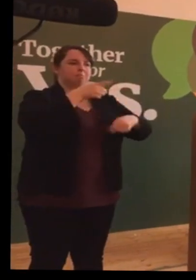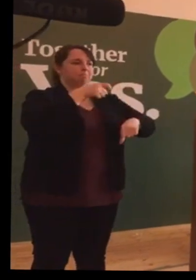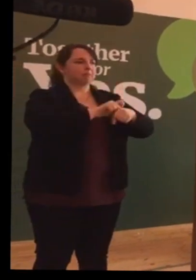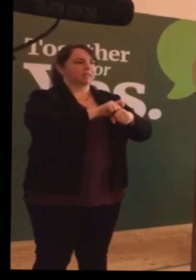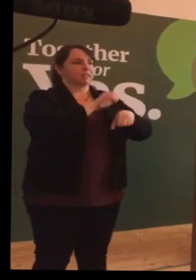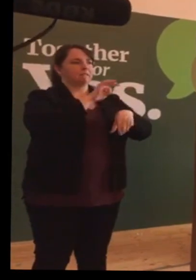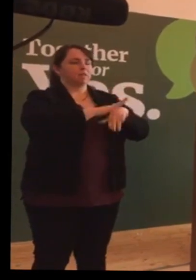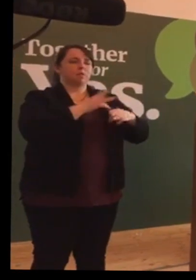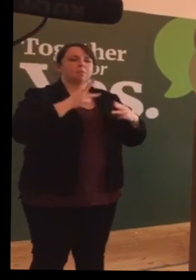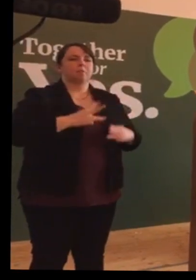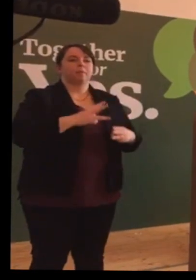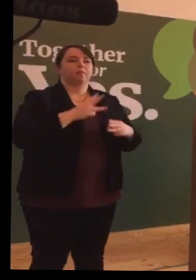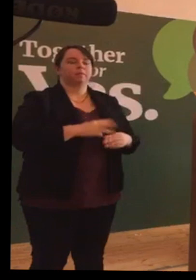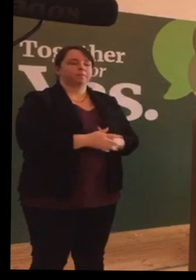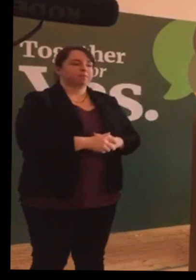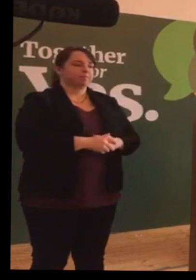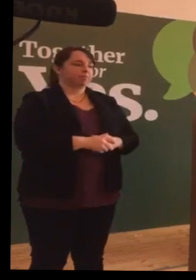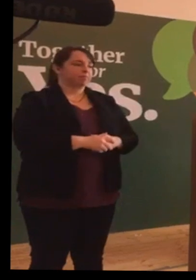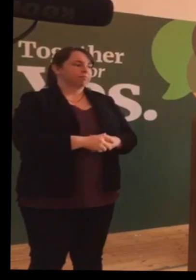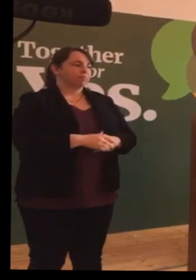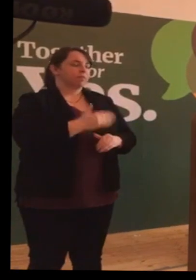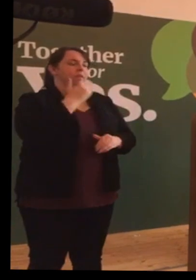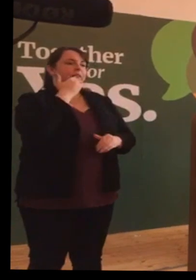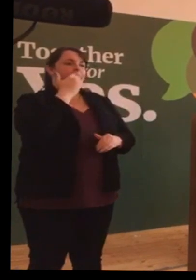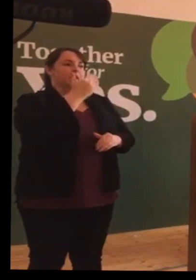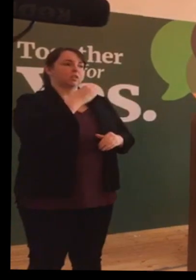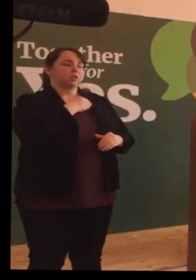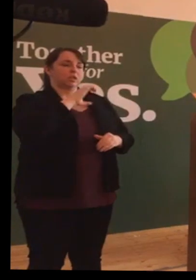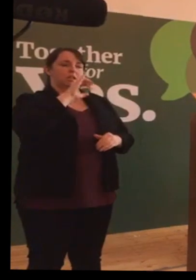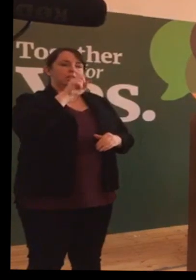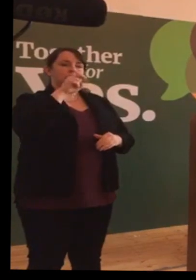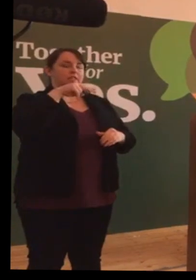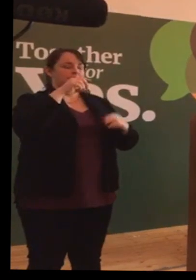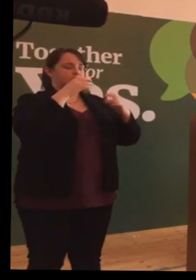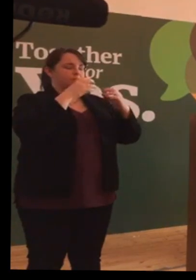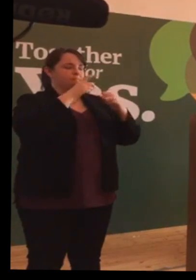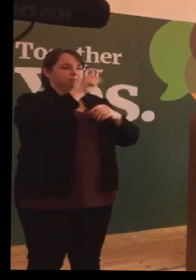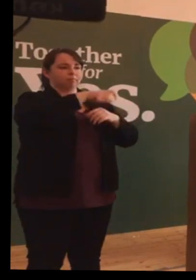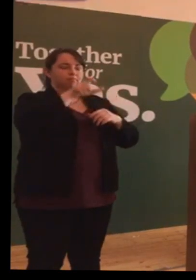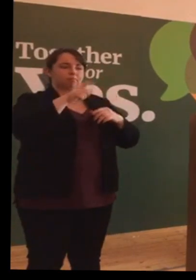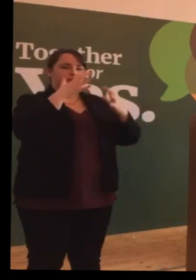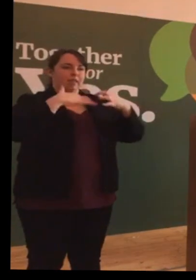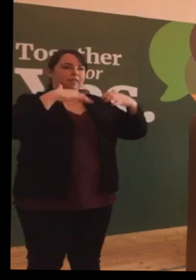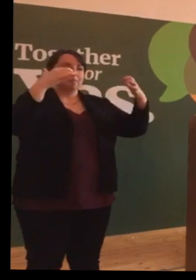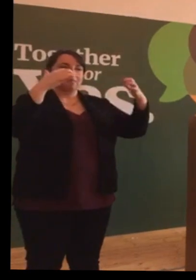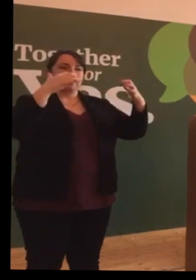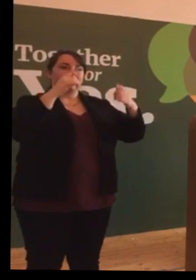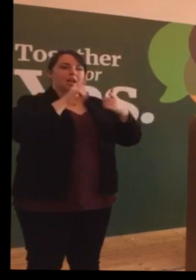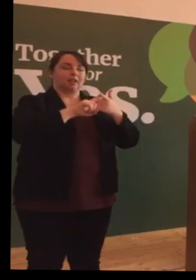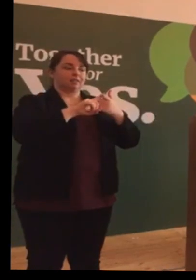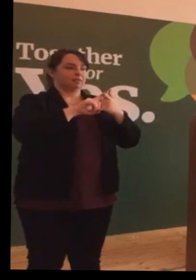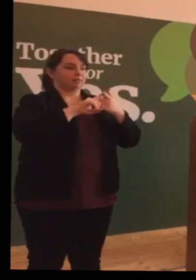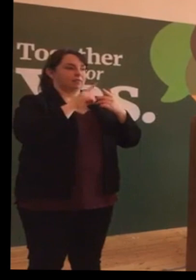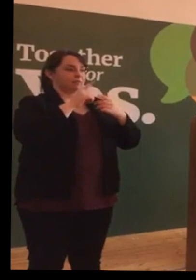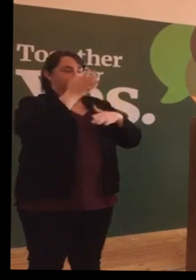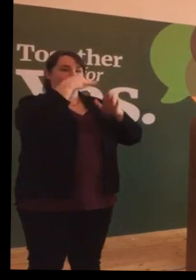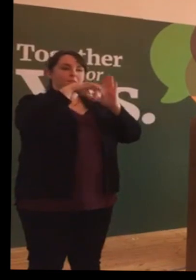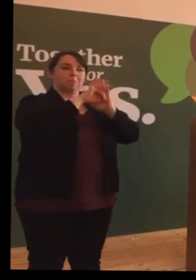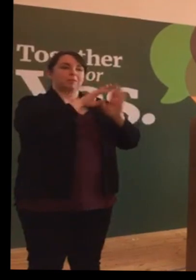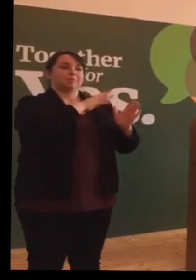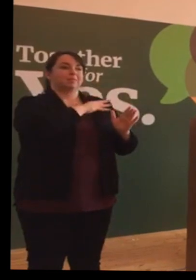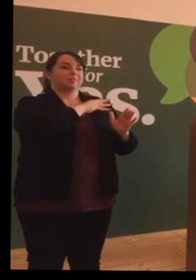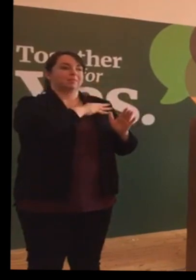Thanks to the Citizens' Assembly and the Oireachtas Health Committee, the people now have facts